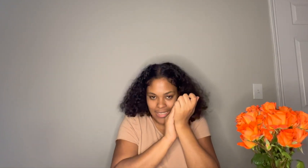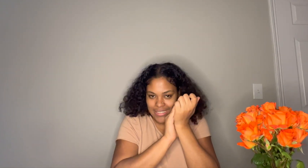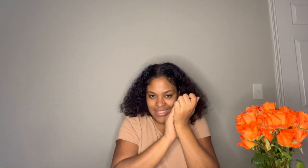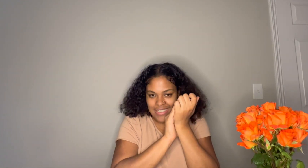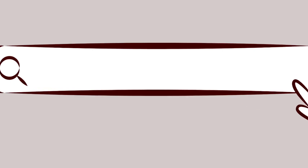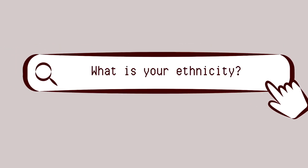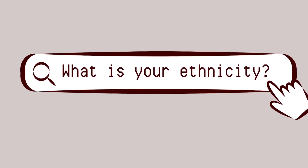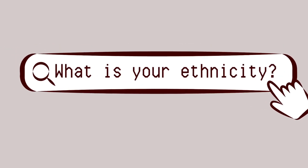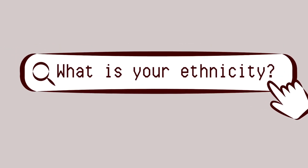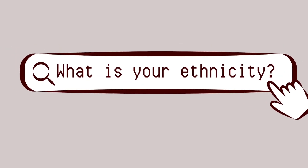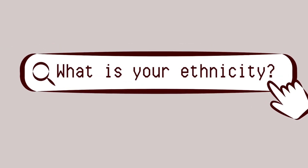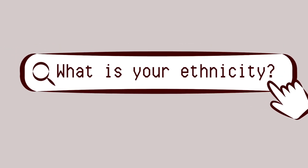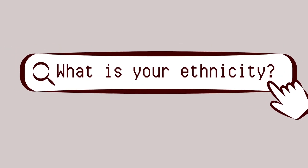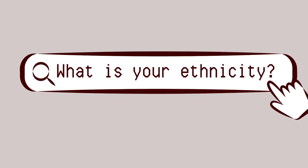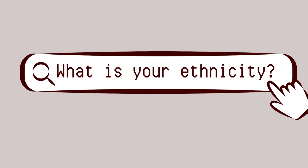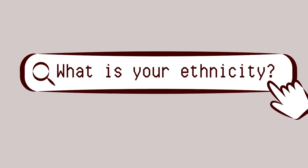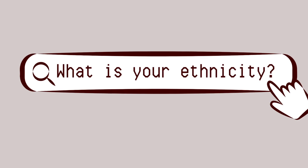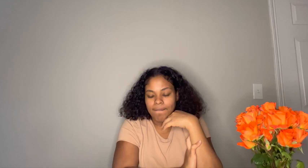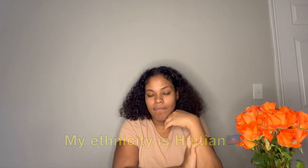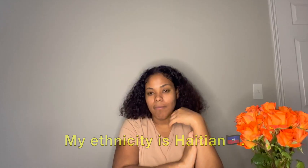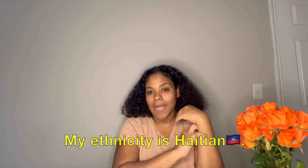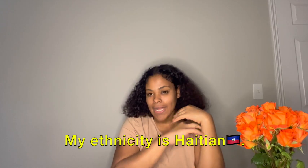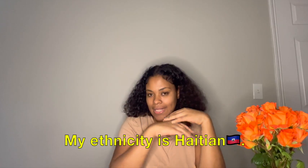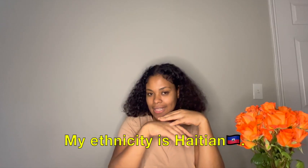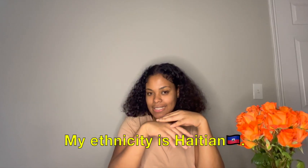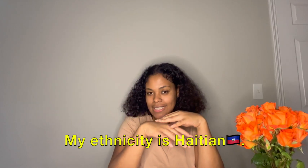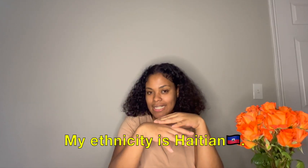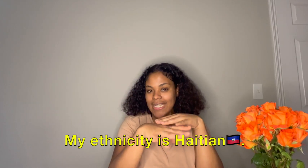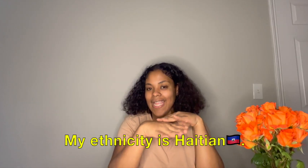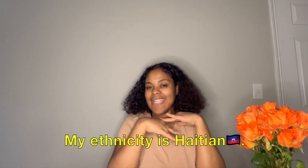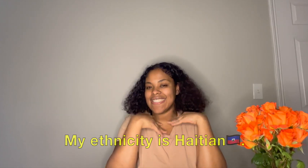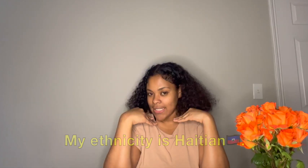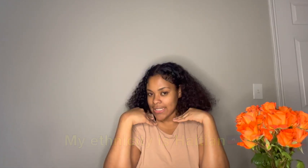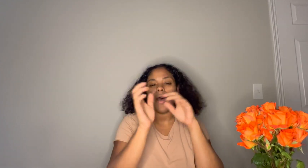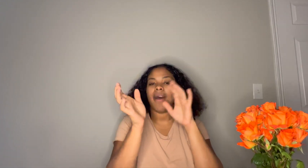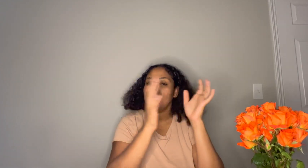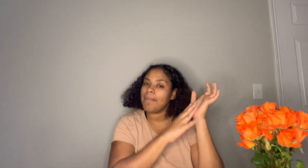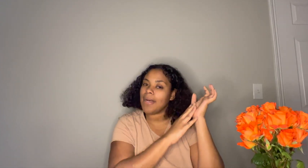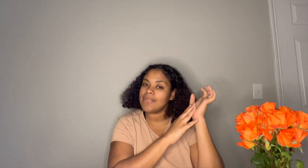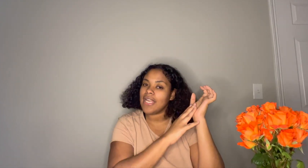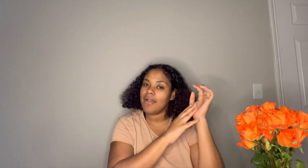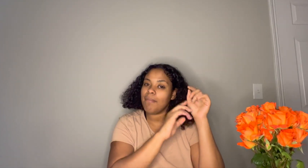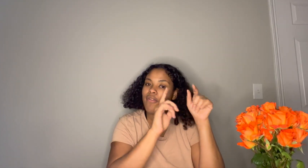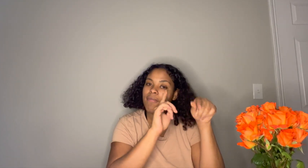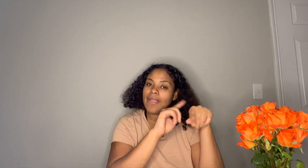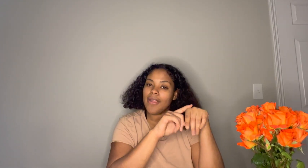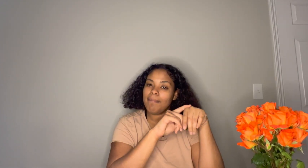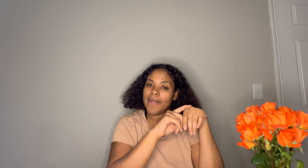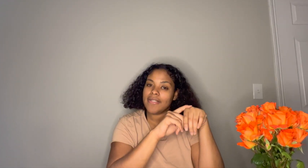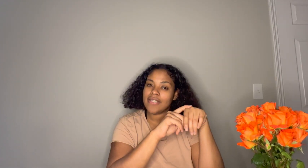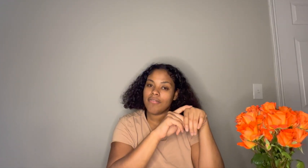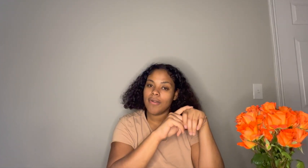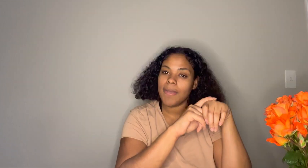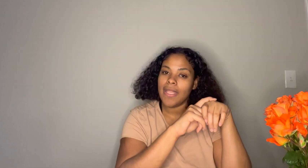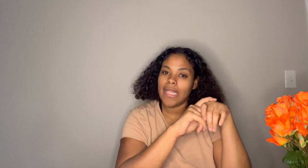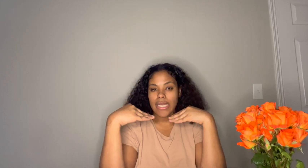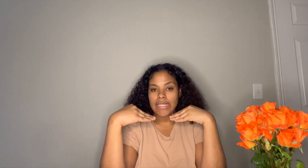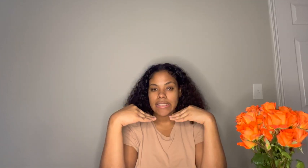what is your ethnicity my ethnicity is Asian on my mom's side both my grandparents are from Haiti yeah so